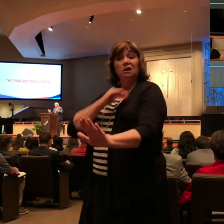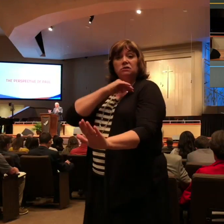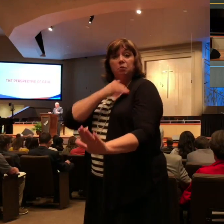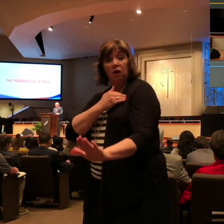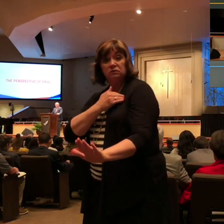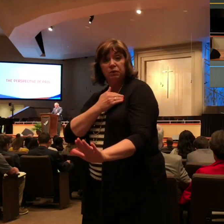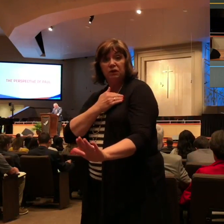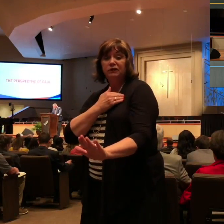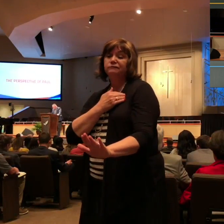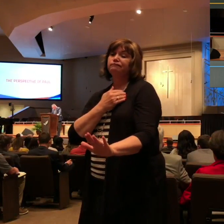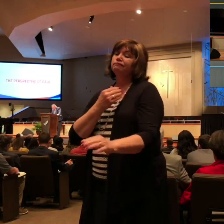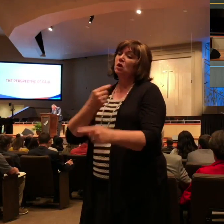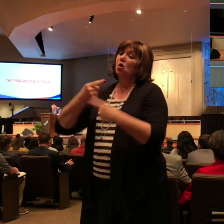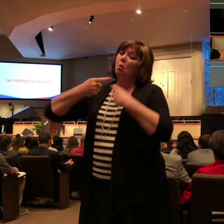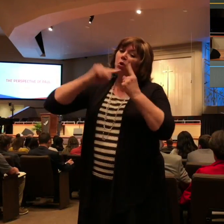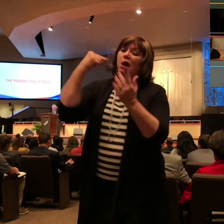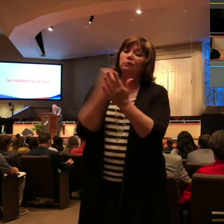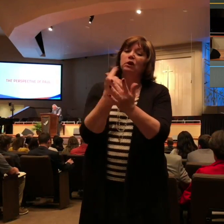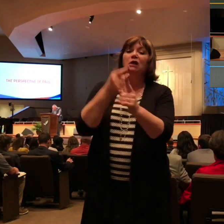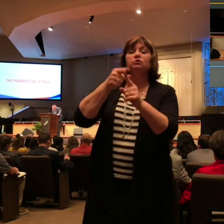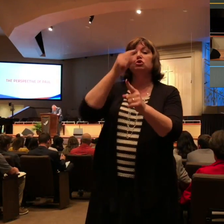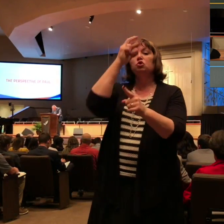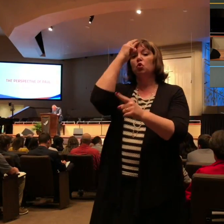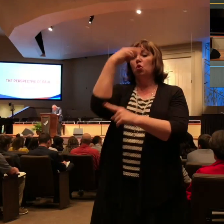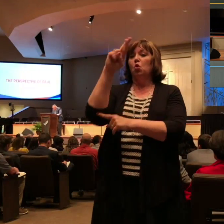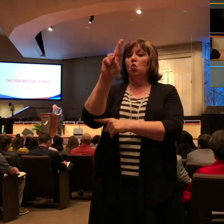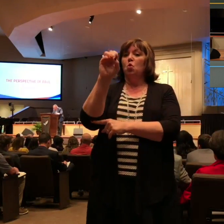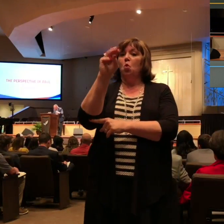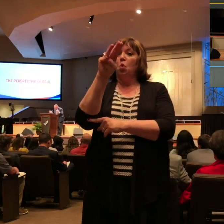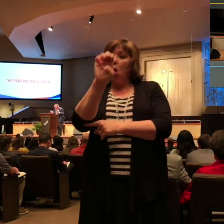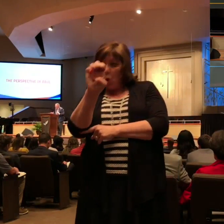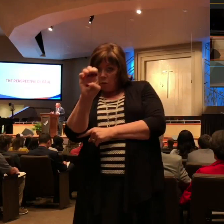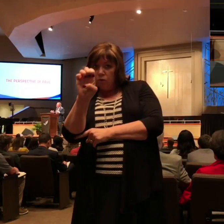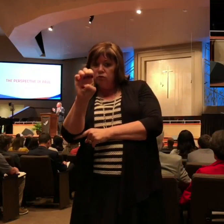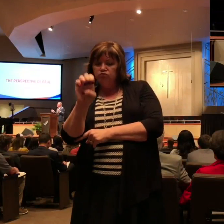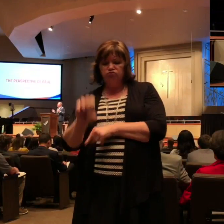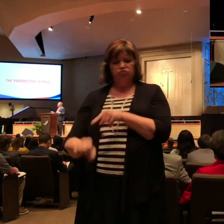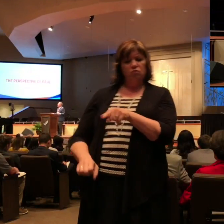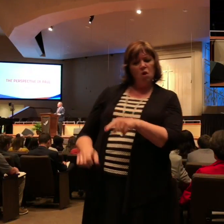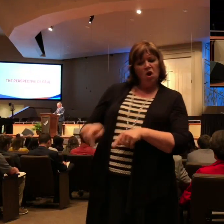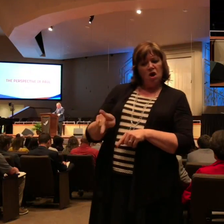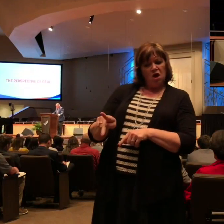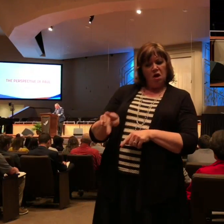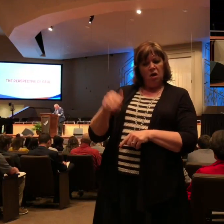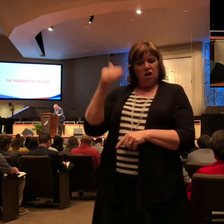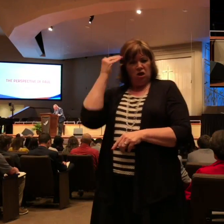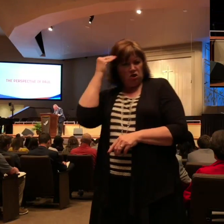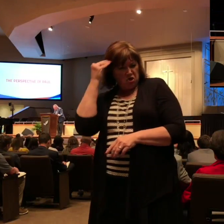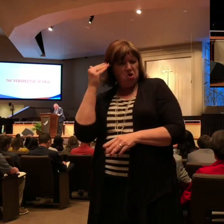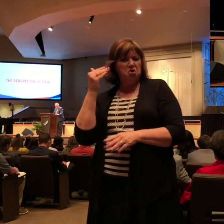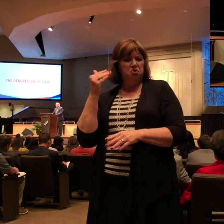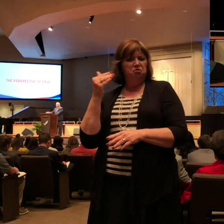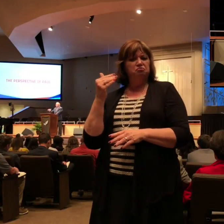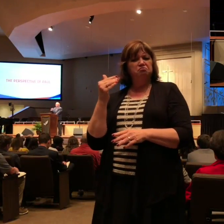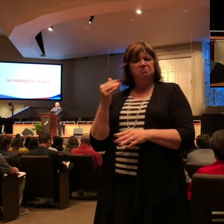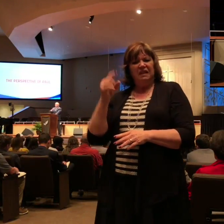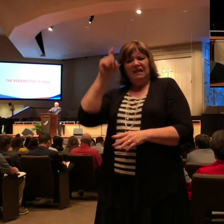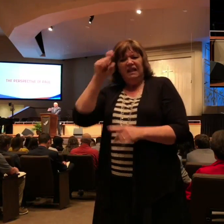Now, Rome was the great city, the hub of the Roman Empire, and Paul knew that if he could conquer this city for Christ, it would mean